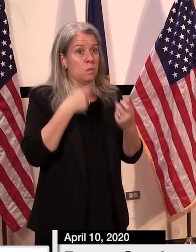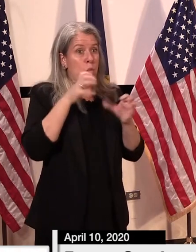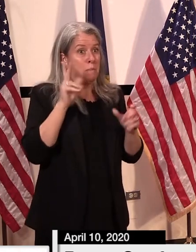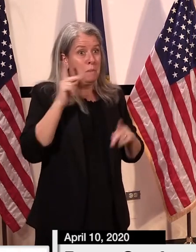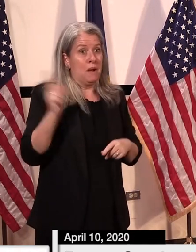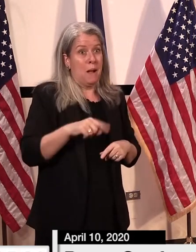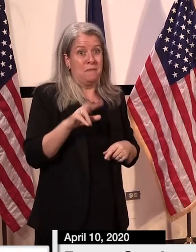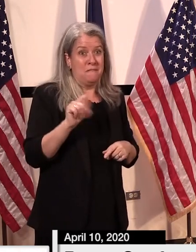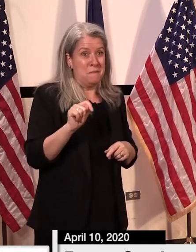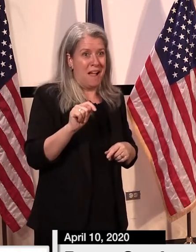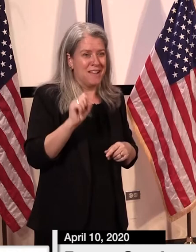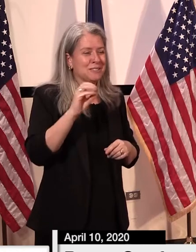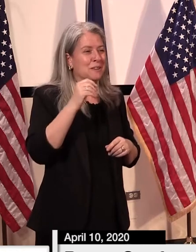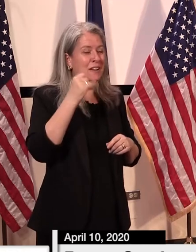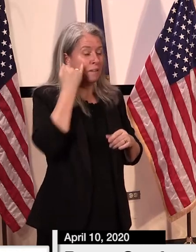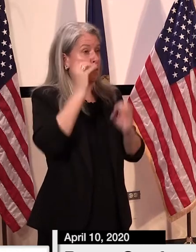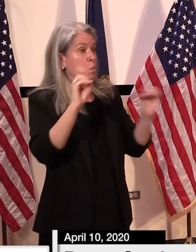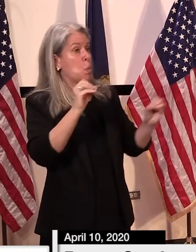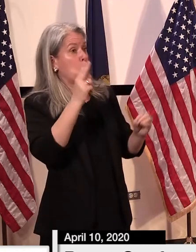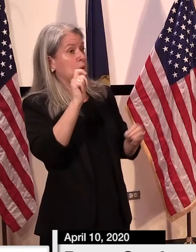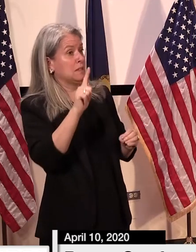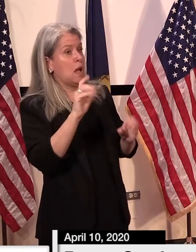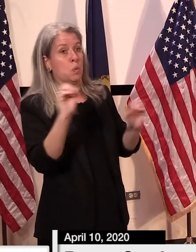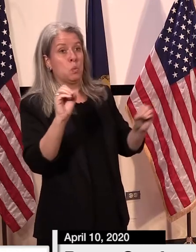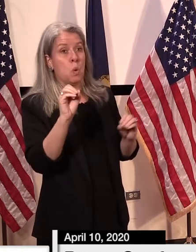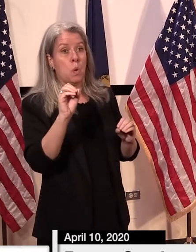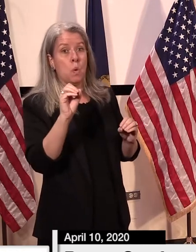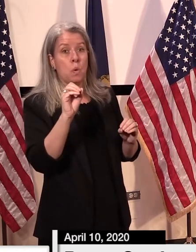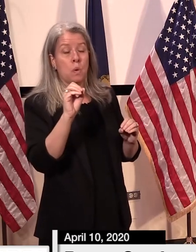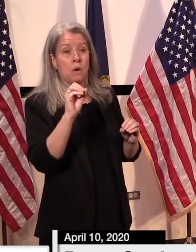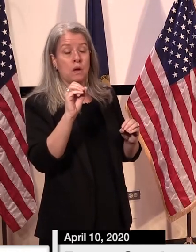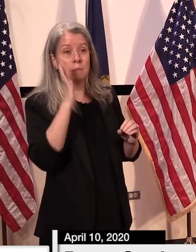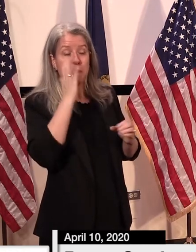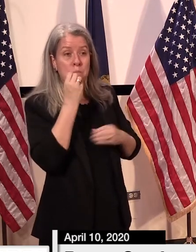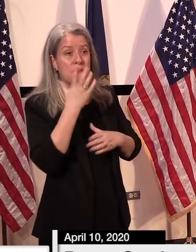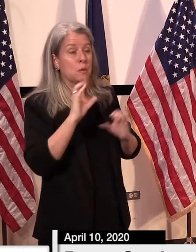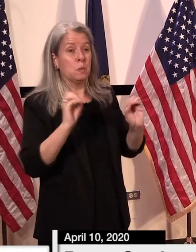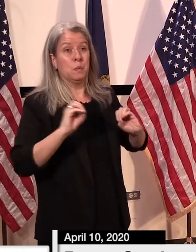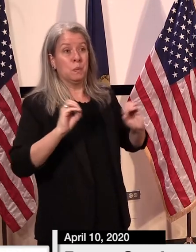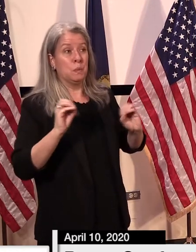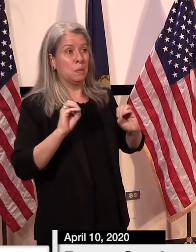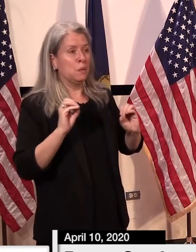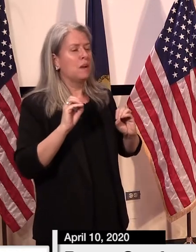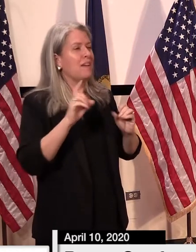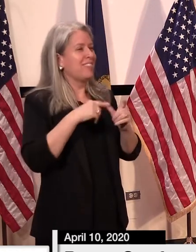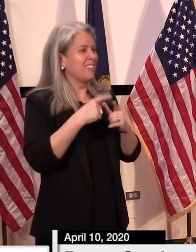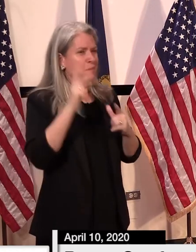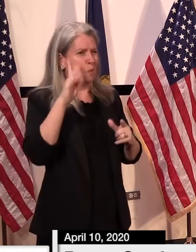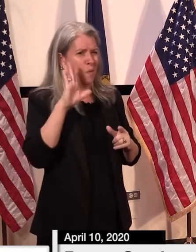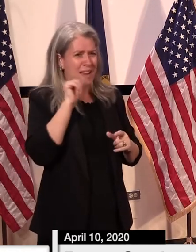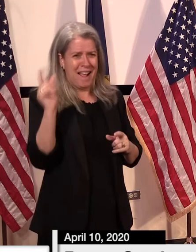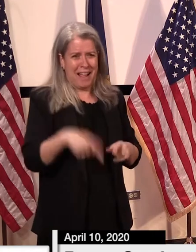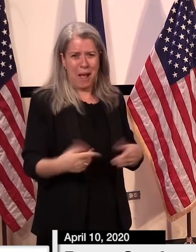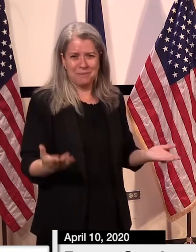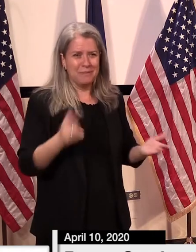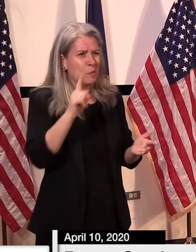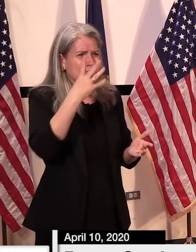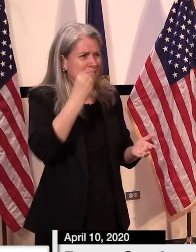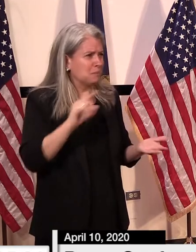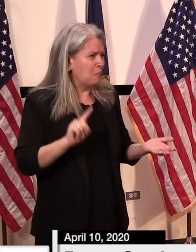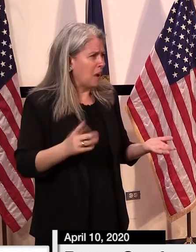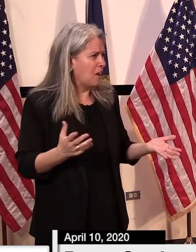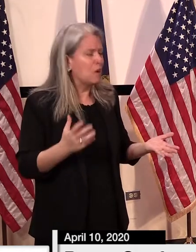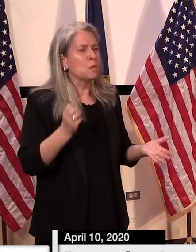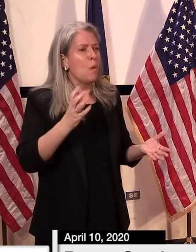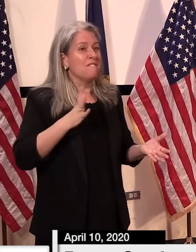vermont so all this has to work together state parks private campgrounds all the above have to be worked